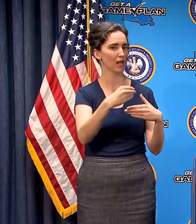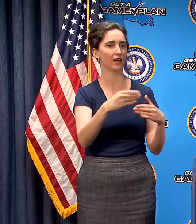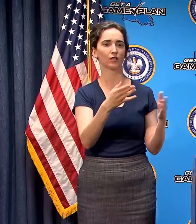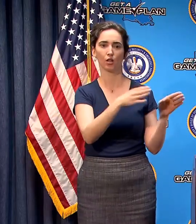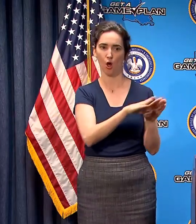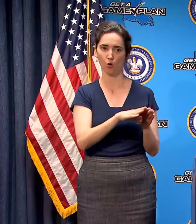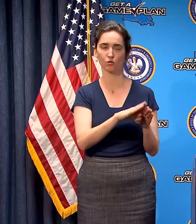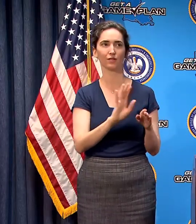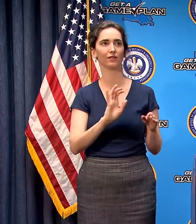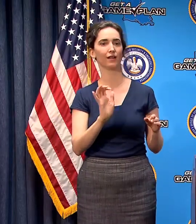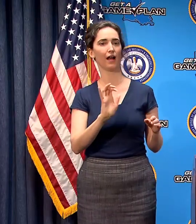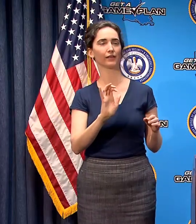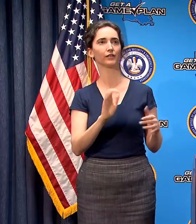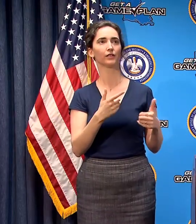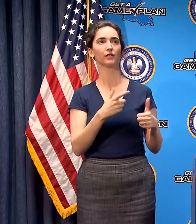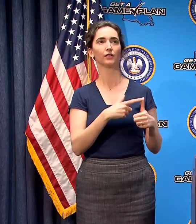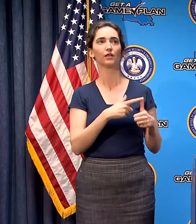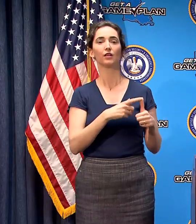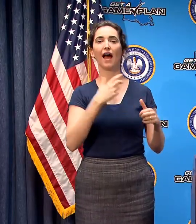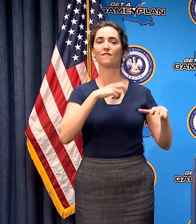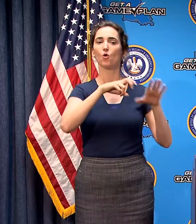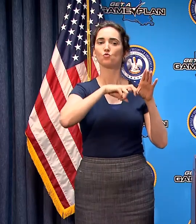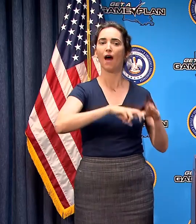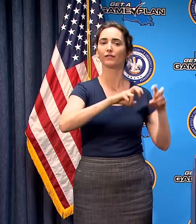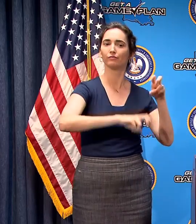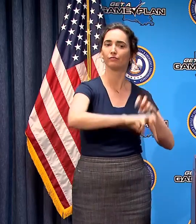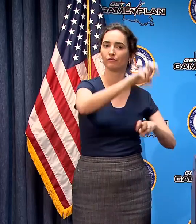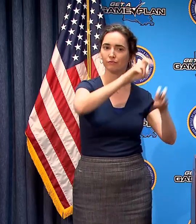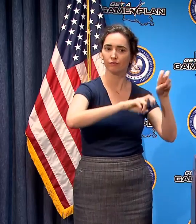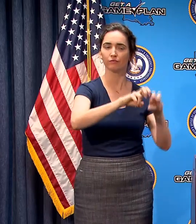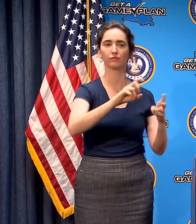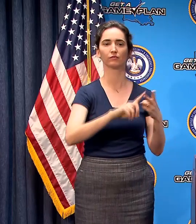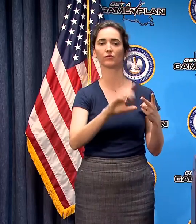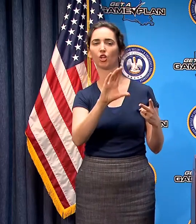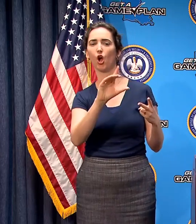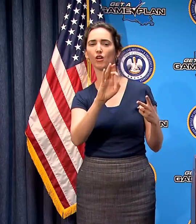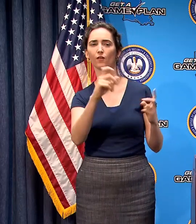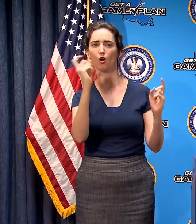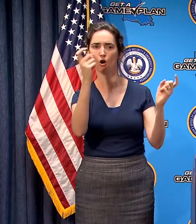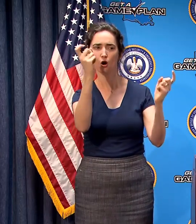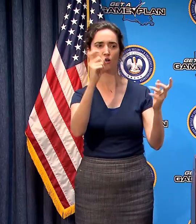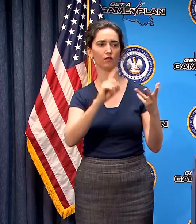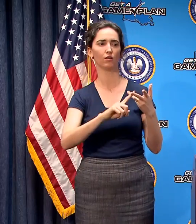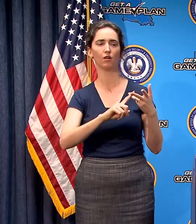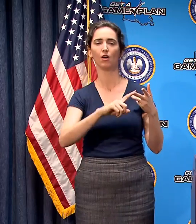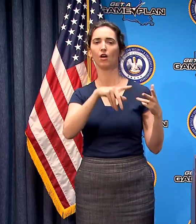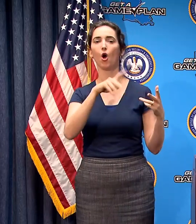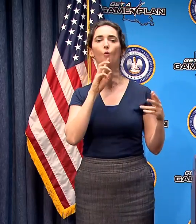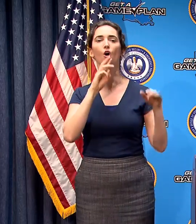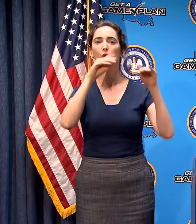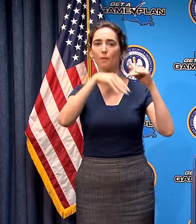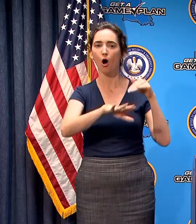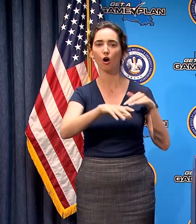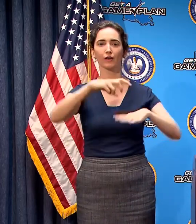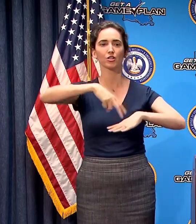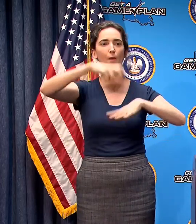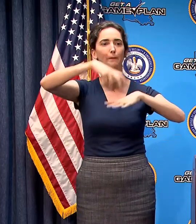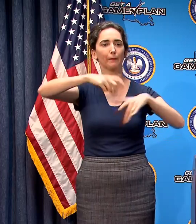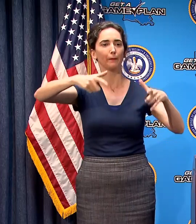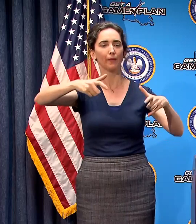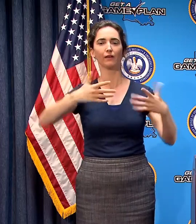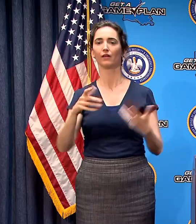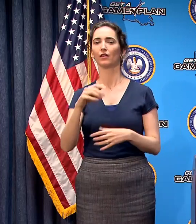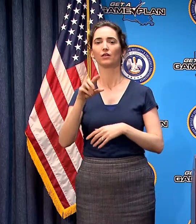not limited to locations with amusement rides carnivals amusement parks water parks trampoline parks